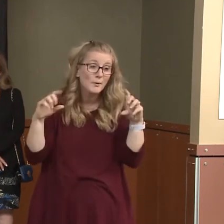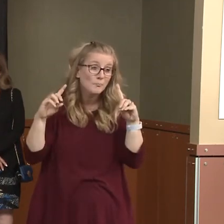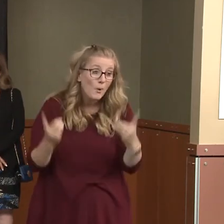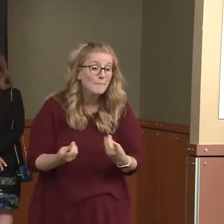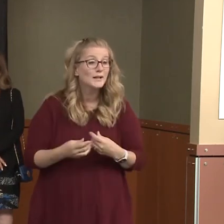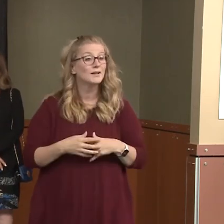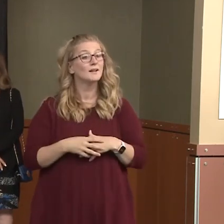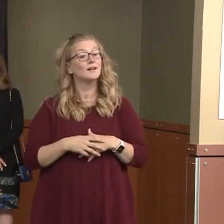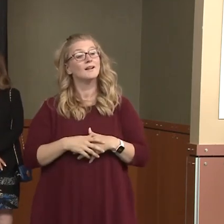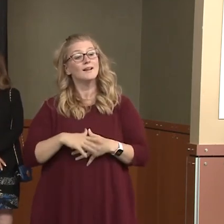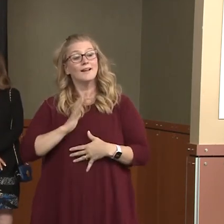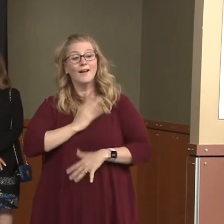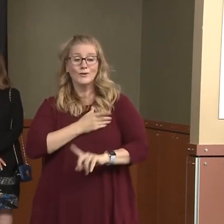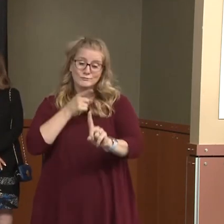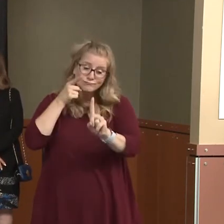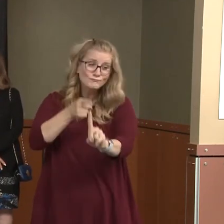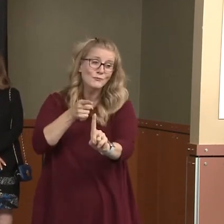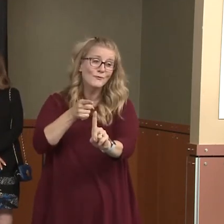up this community safely.